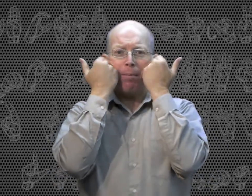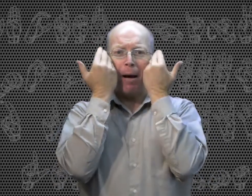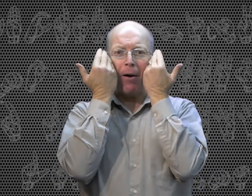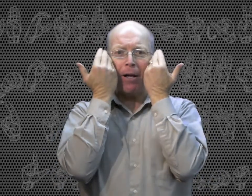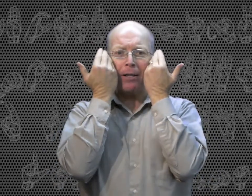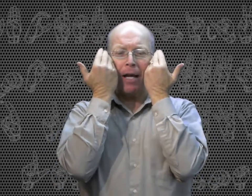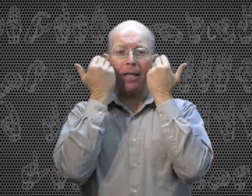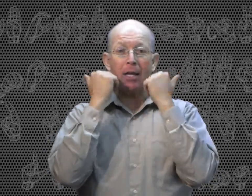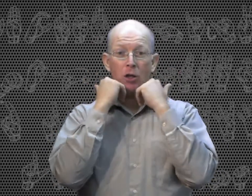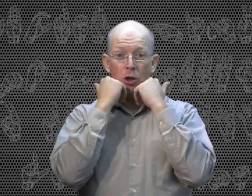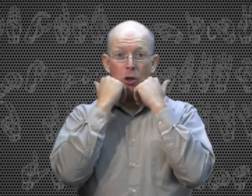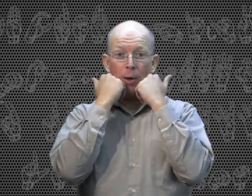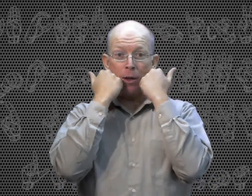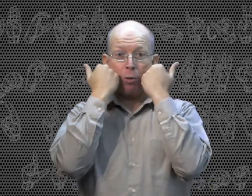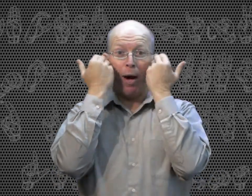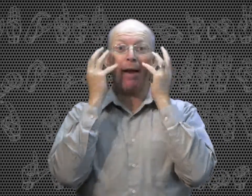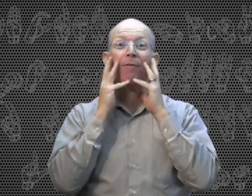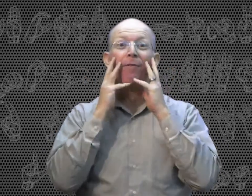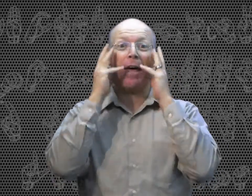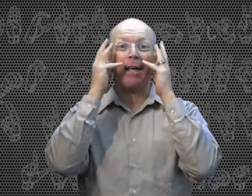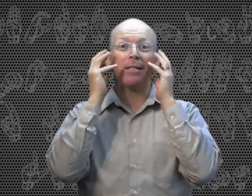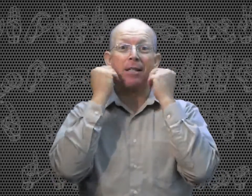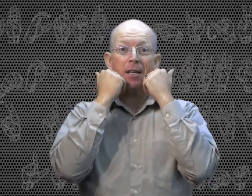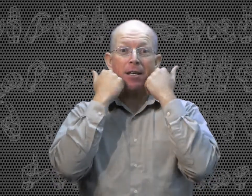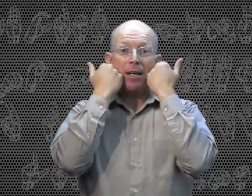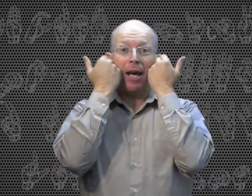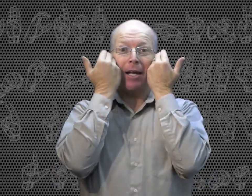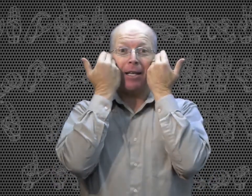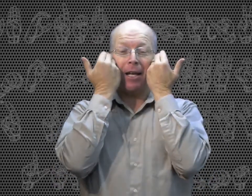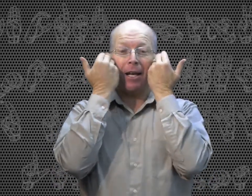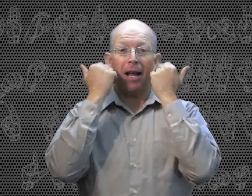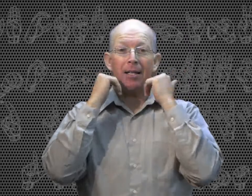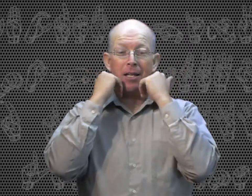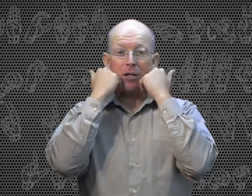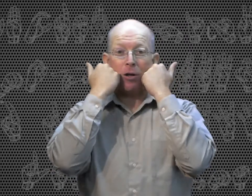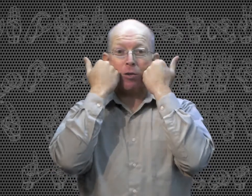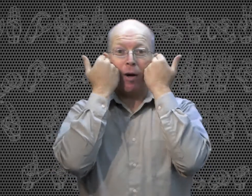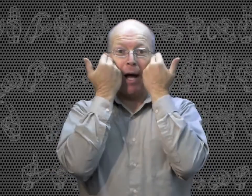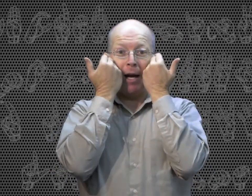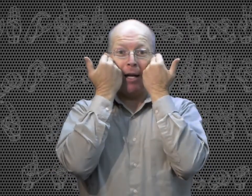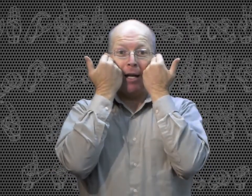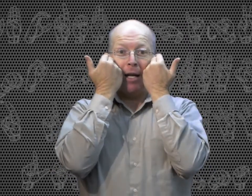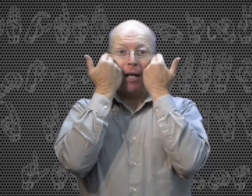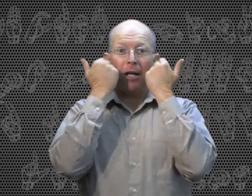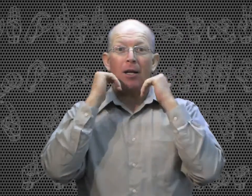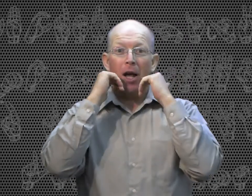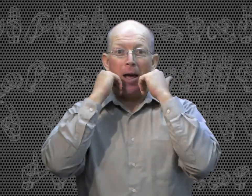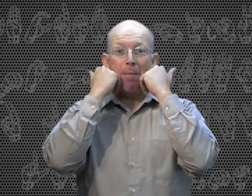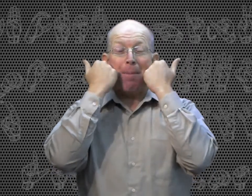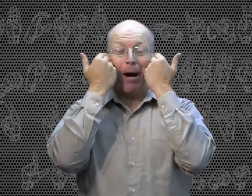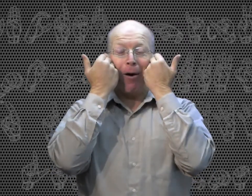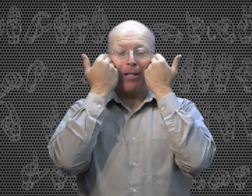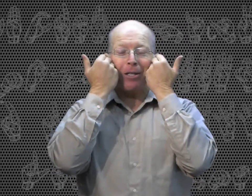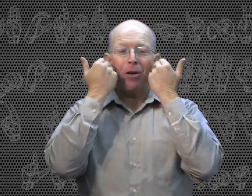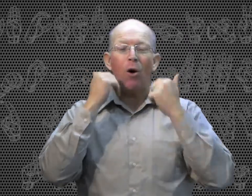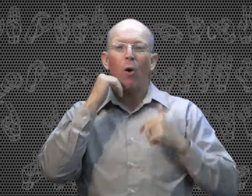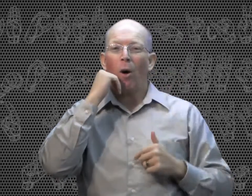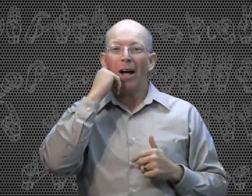embarrassed like this. You're showing the red face as it turns red. Embarrassed. Or